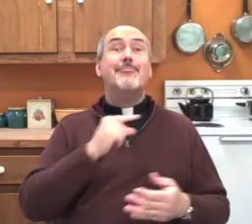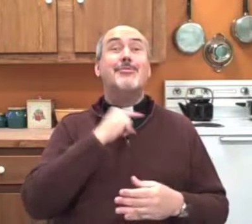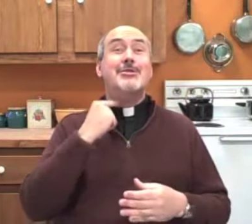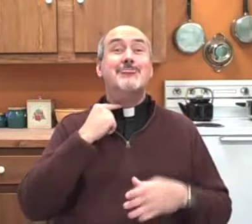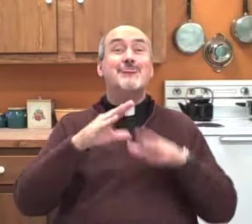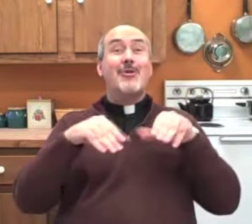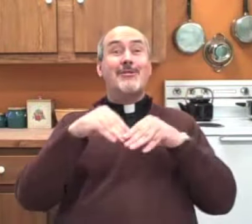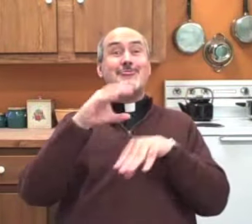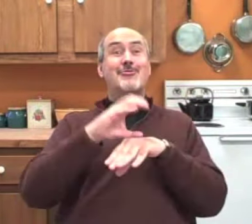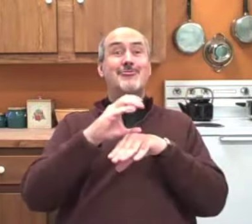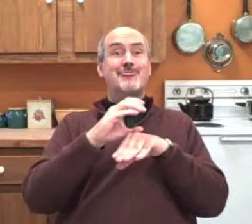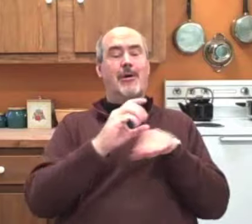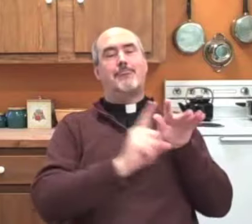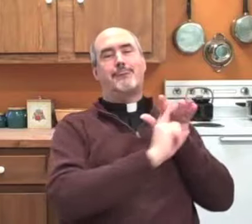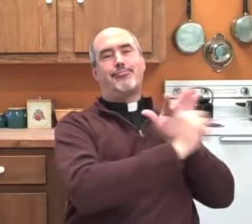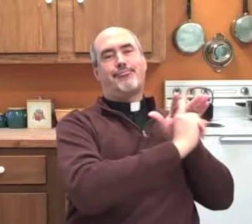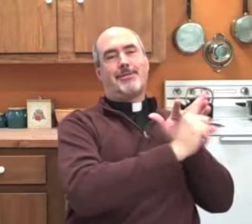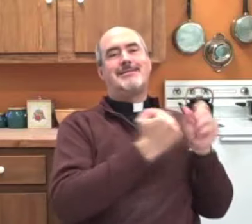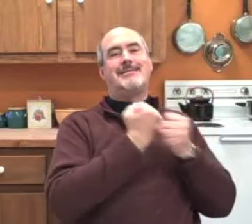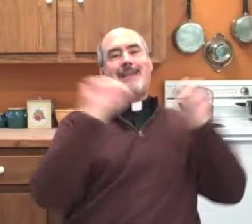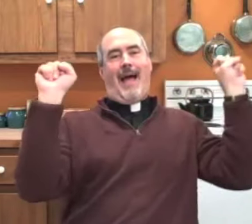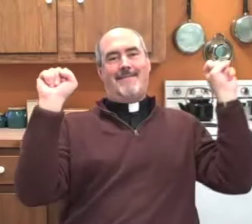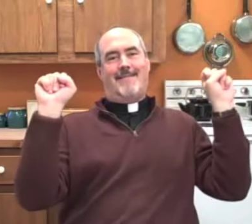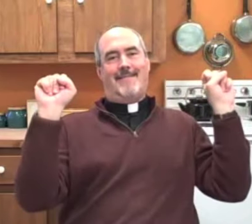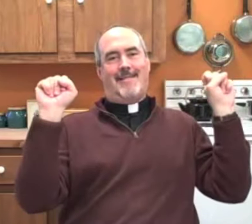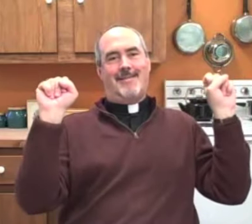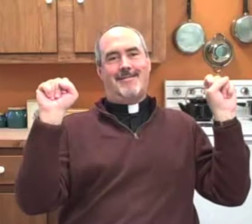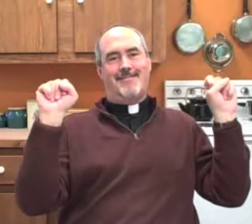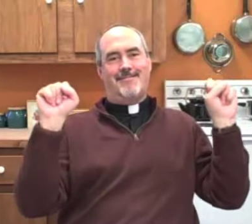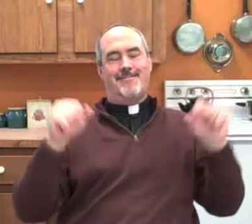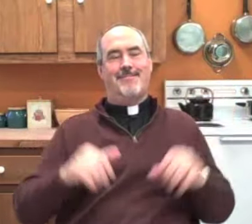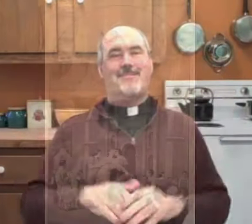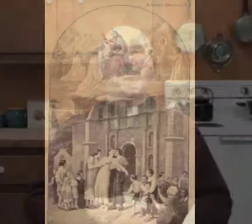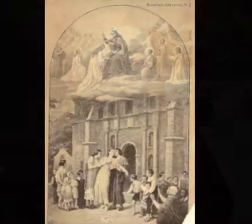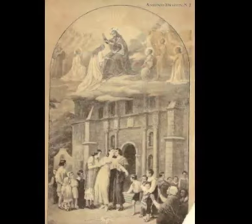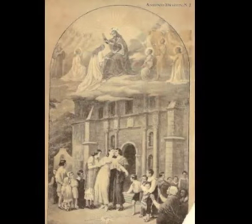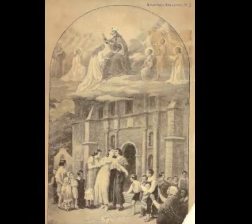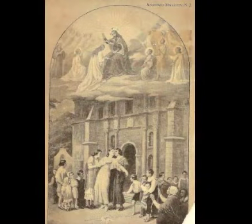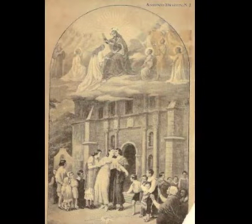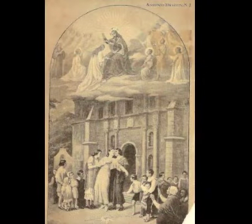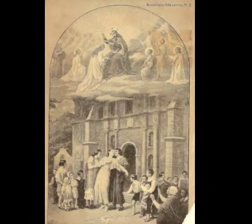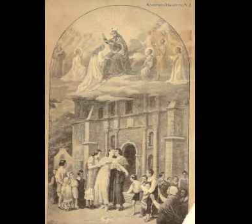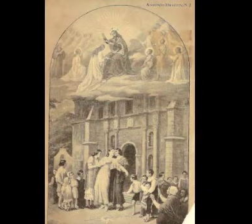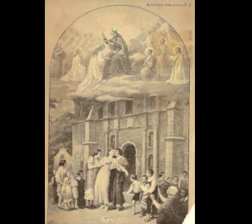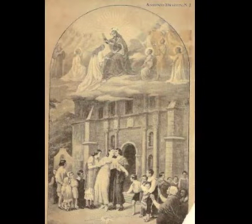Luckily, the priests and the children had plenty of time to escape the church safely.